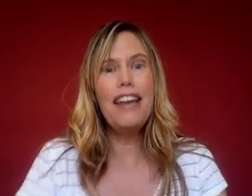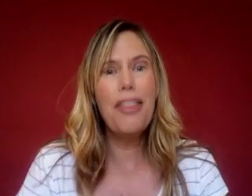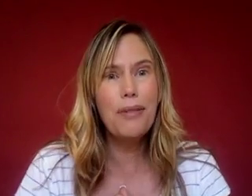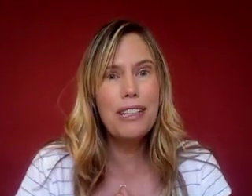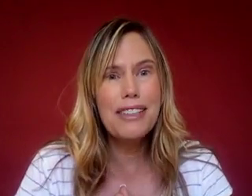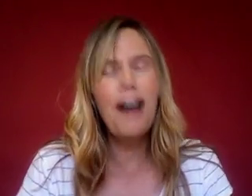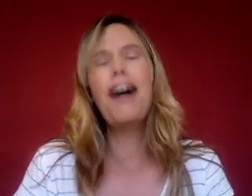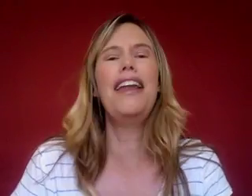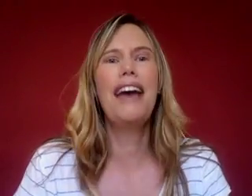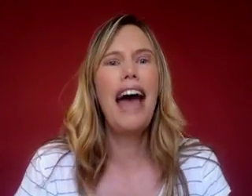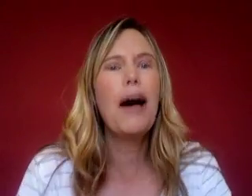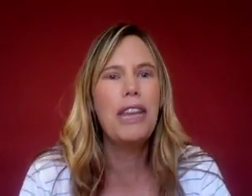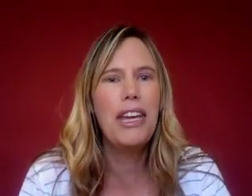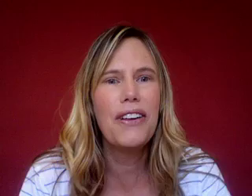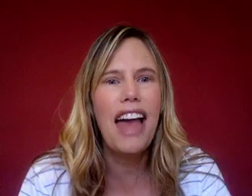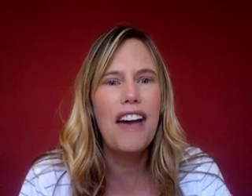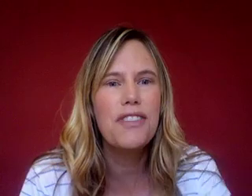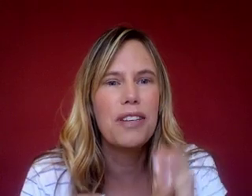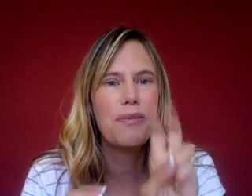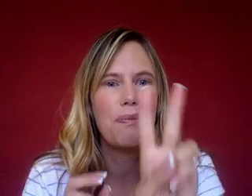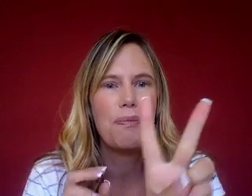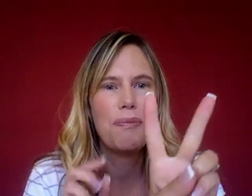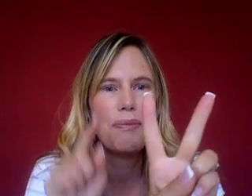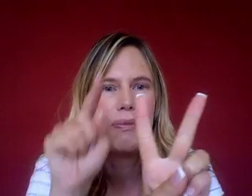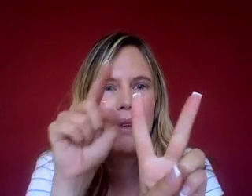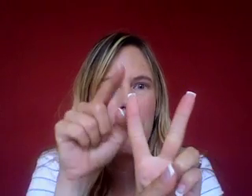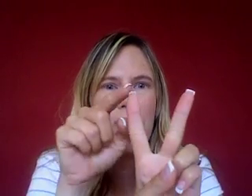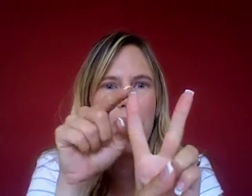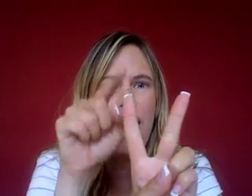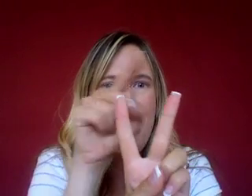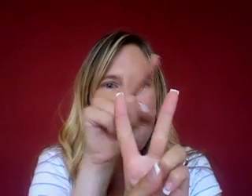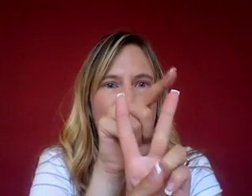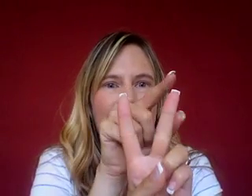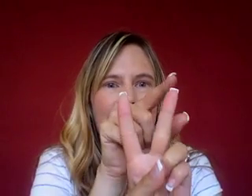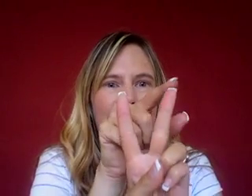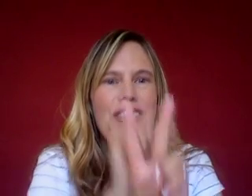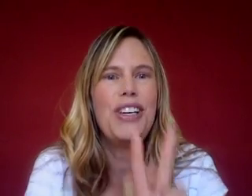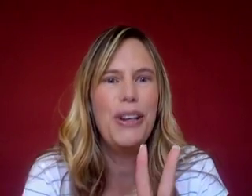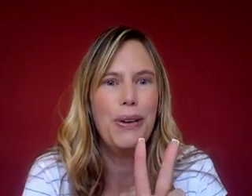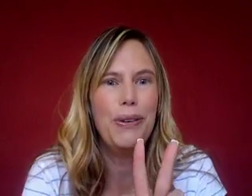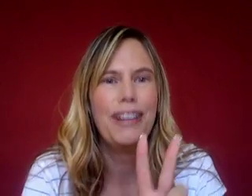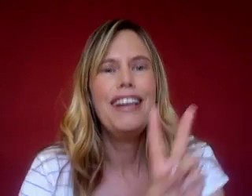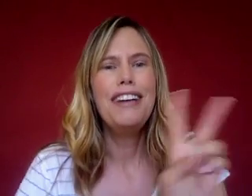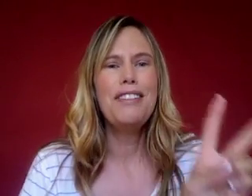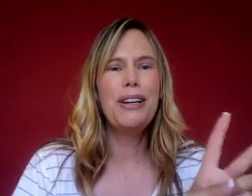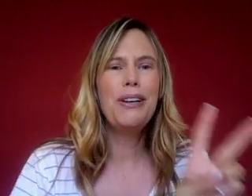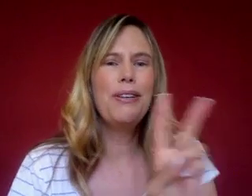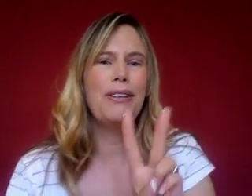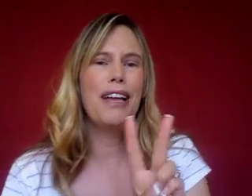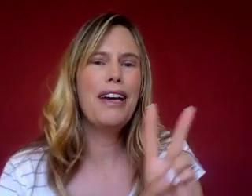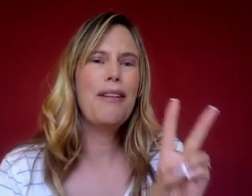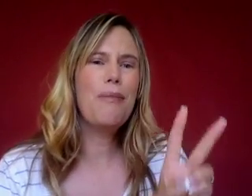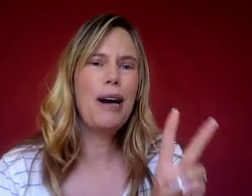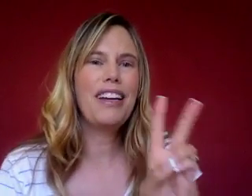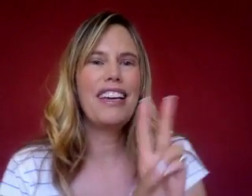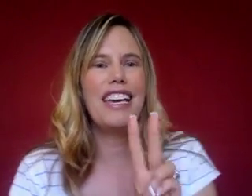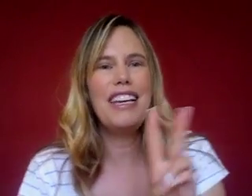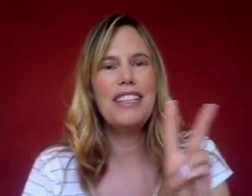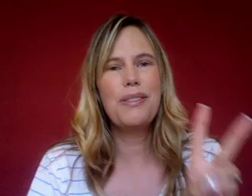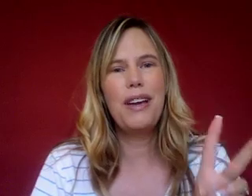Another one's gone. How many are left? One, one little monkey swinging